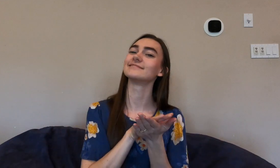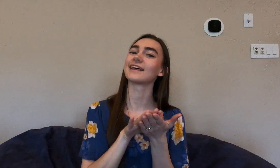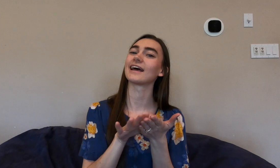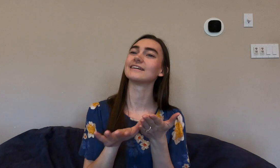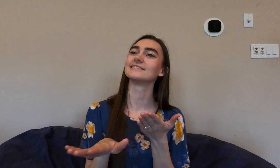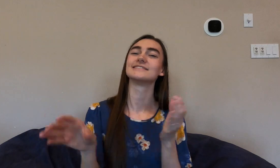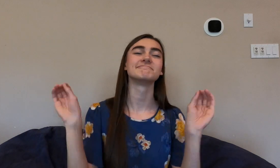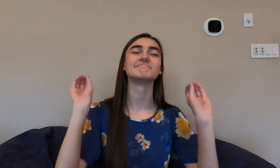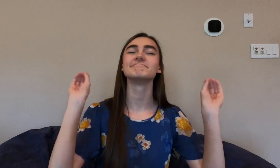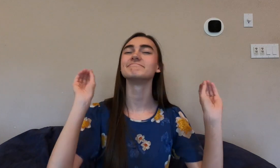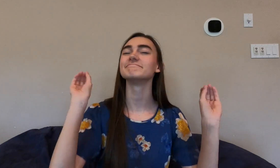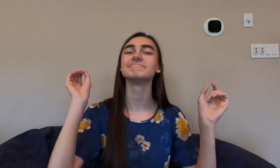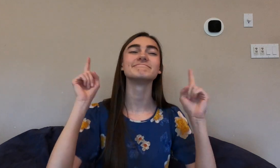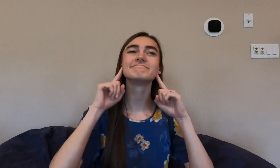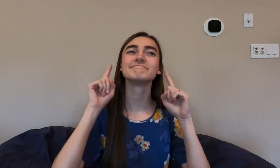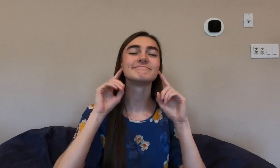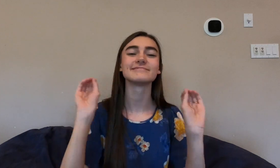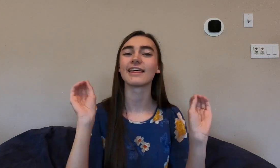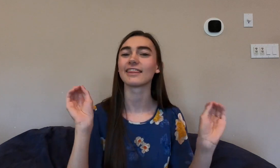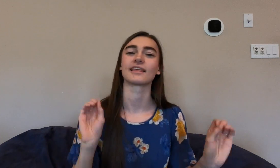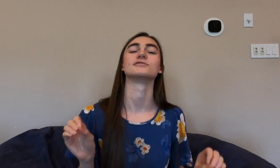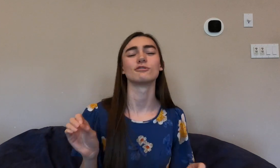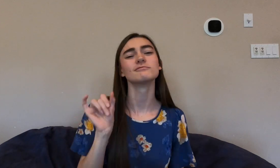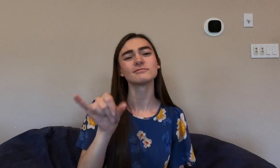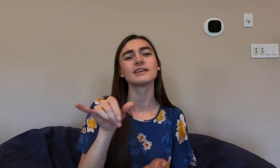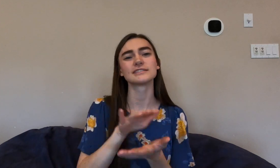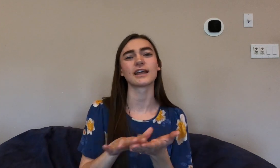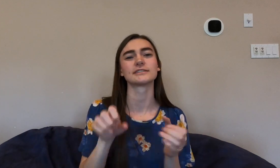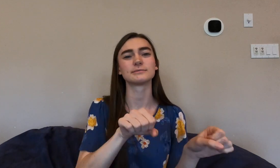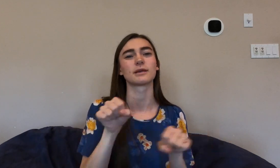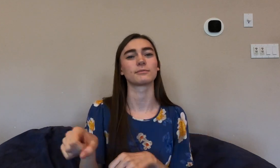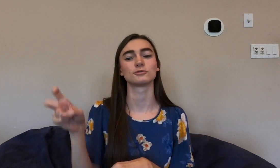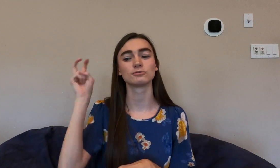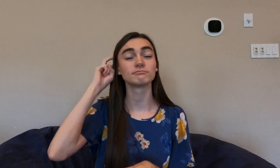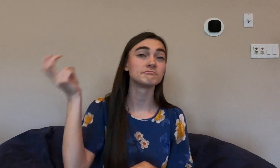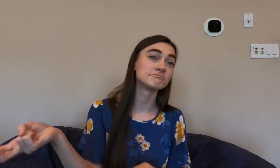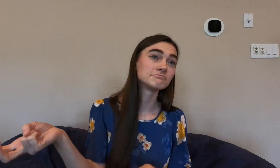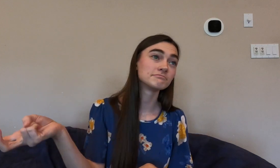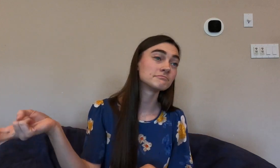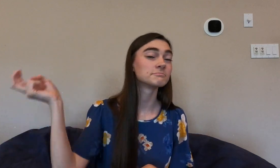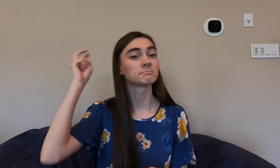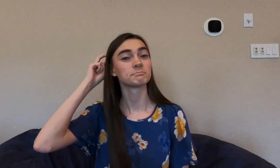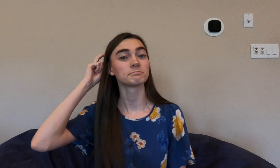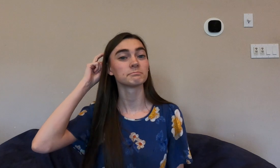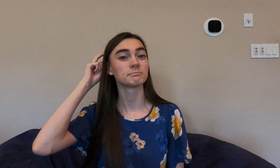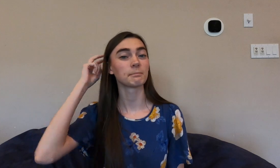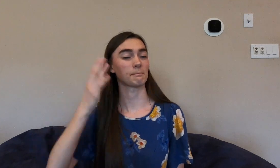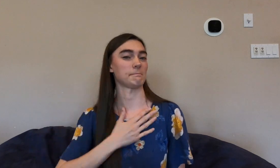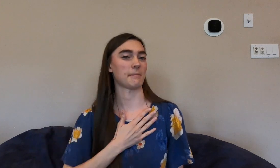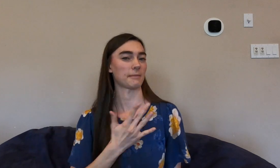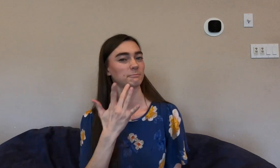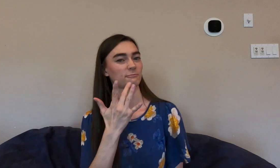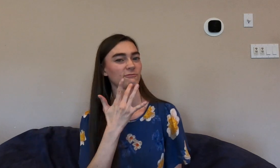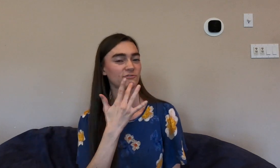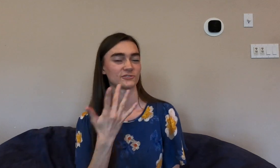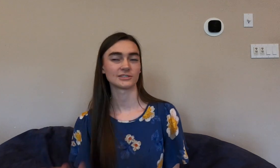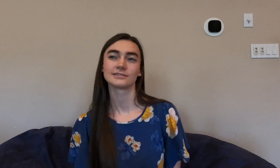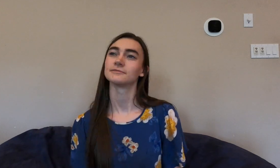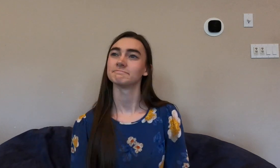be peaceful and quiet and have no sound. So that's nice to be able to take it on or off depending on what